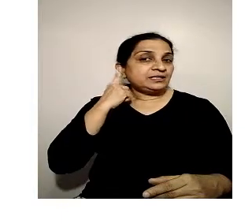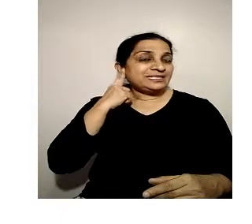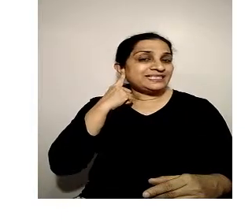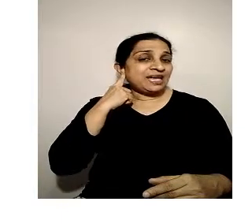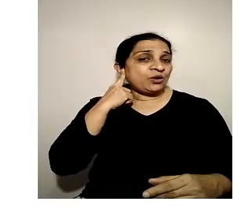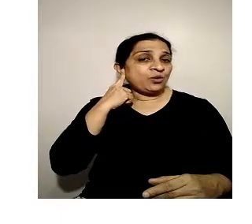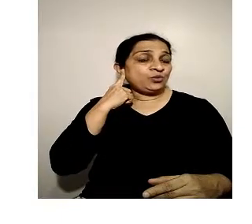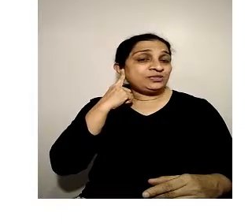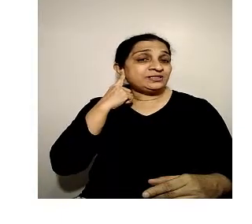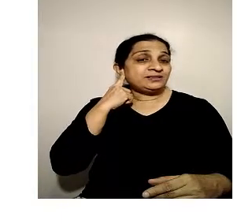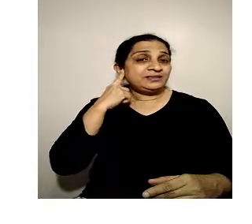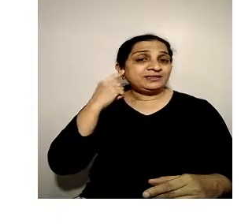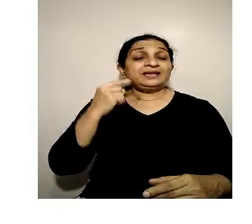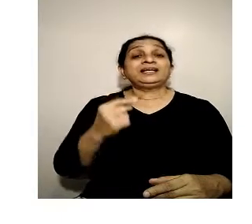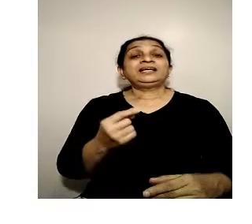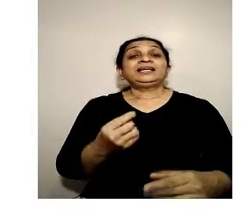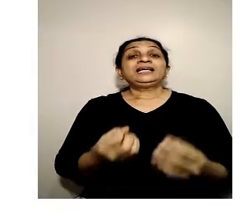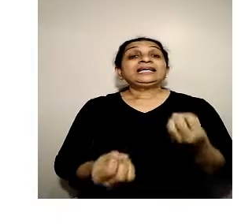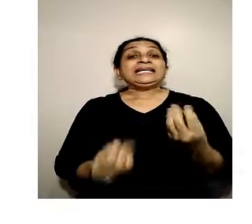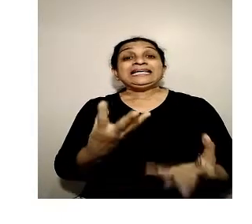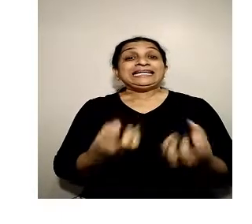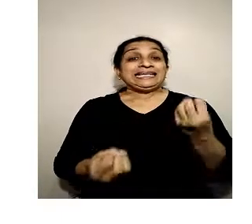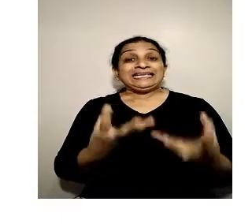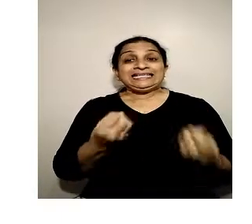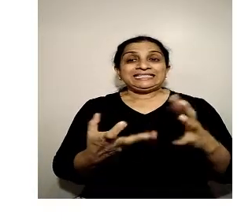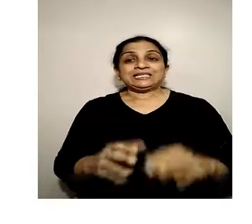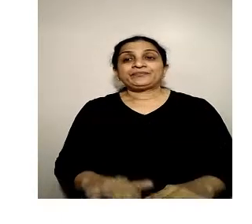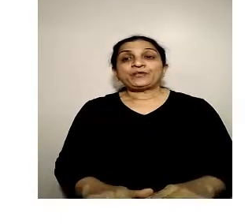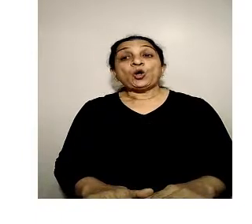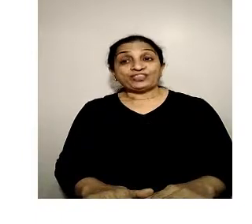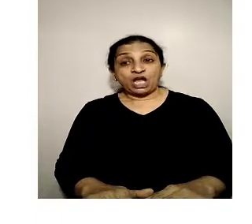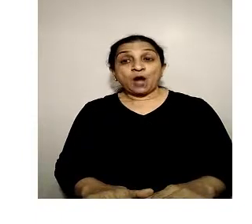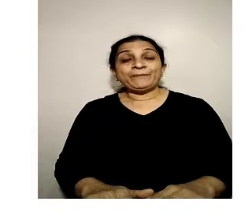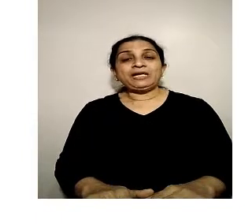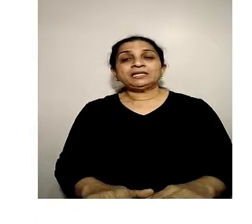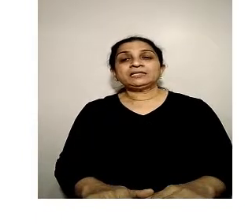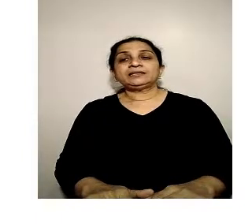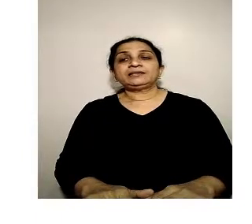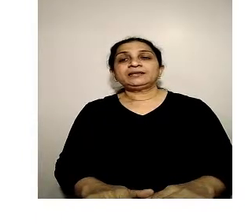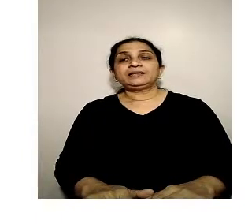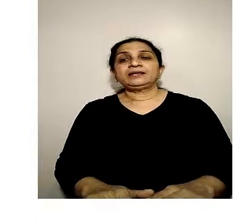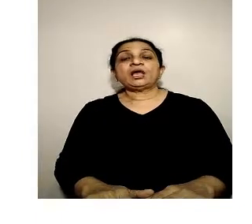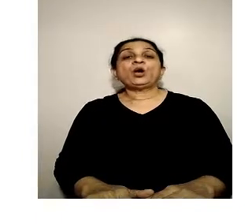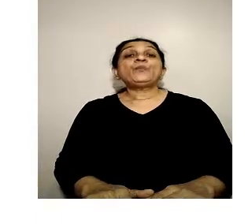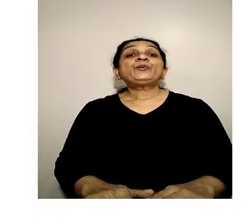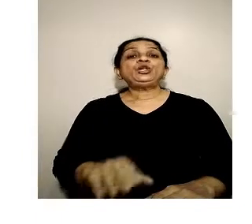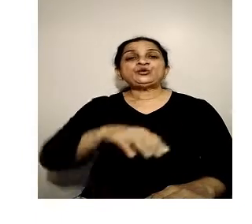Sound. Heat. Or thermal. Pollution.